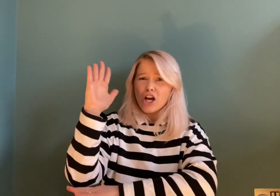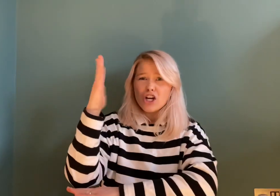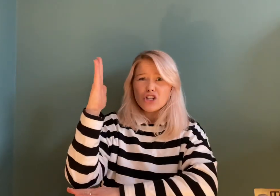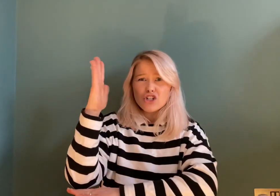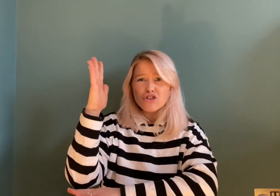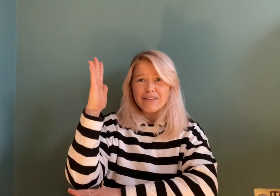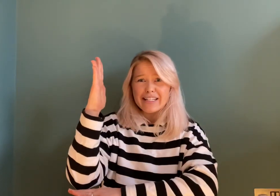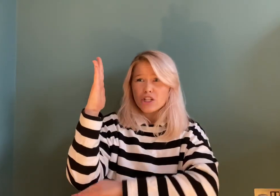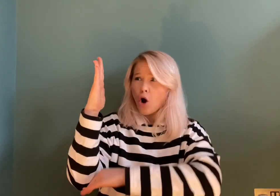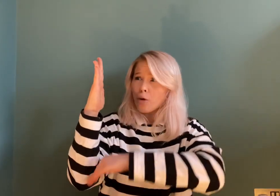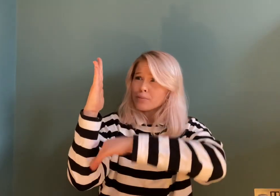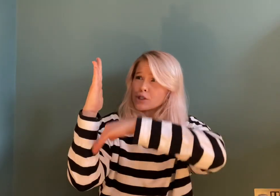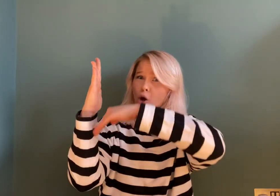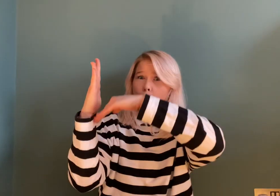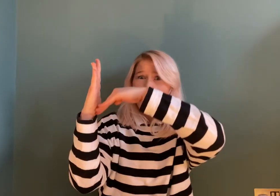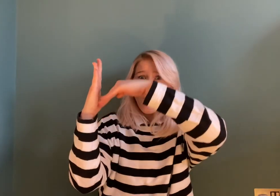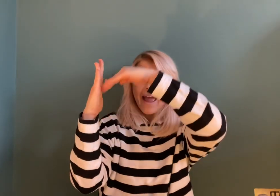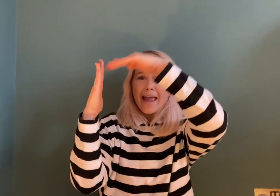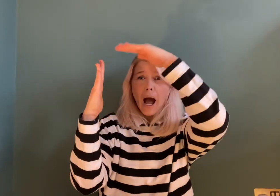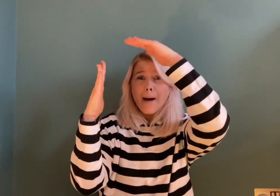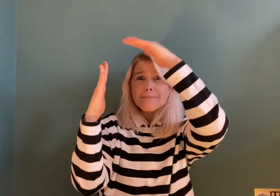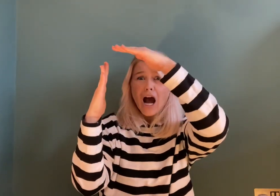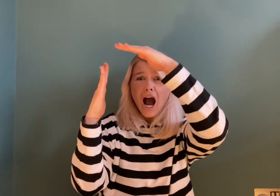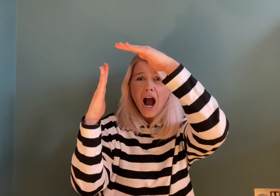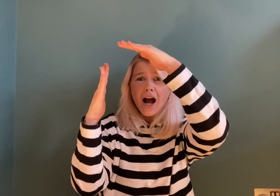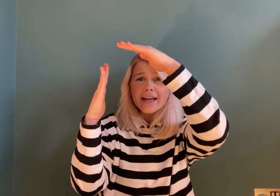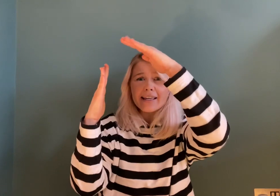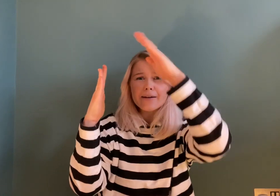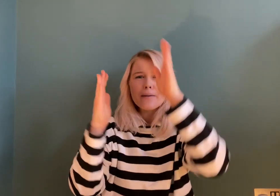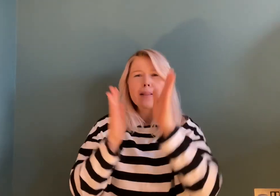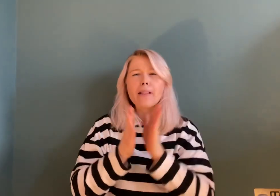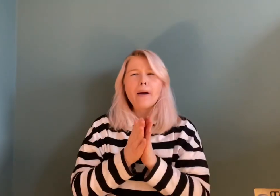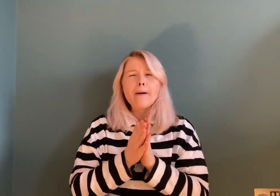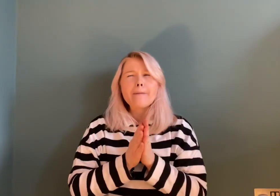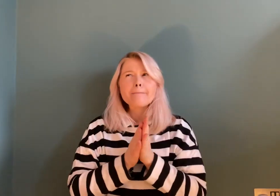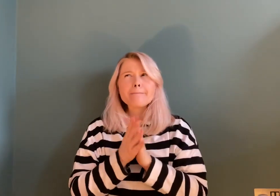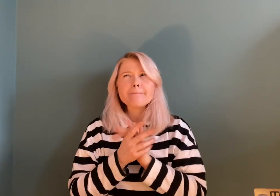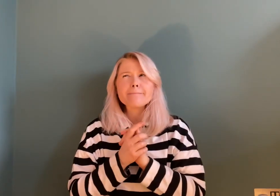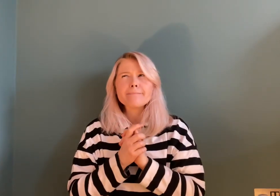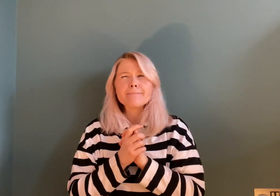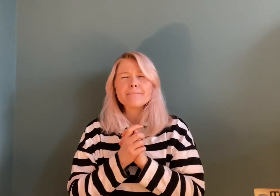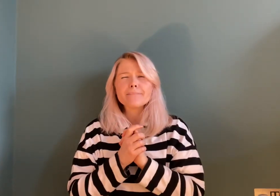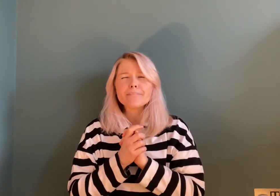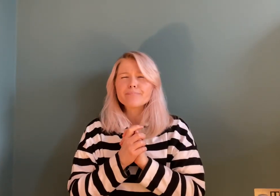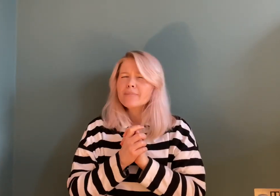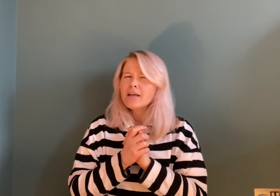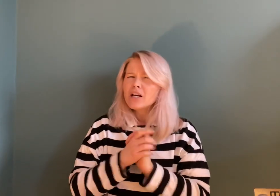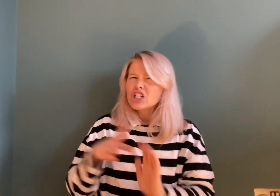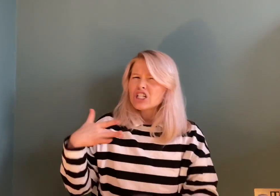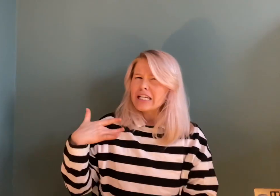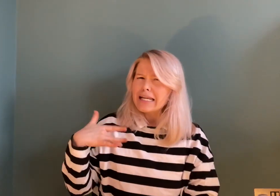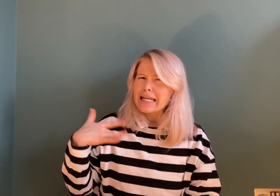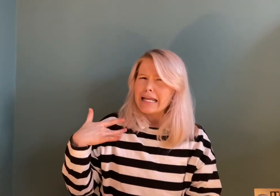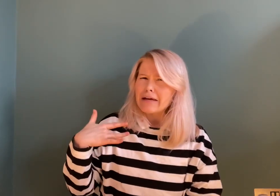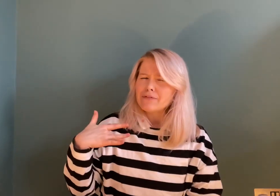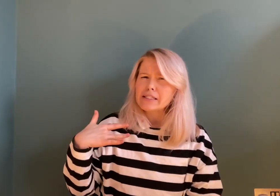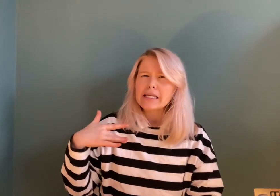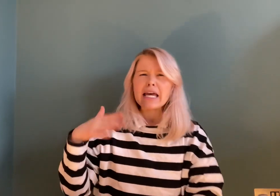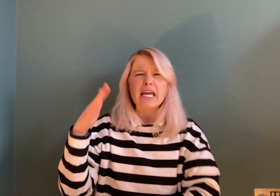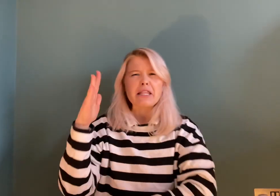treetops way up high. Hmm, she lives in